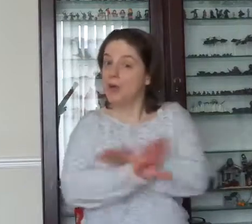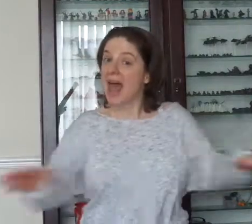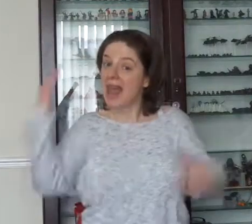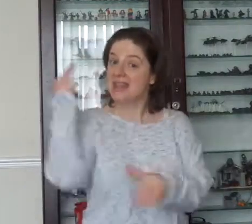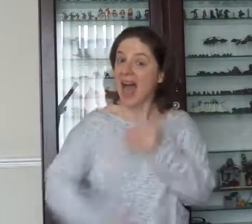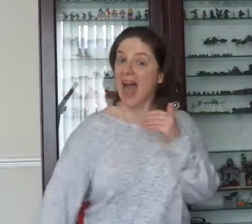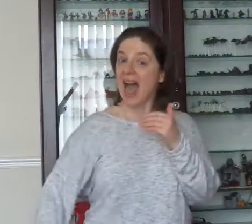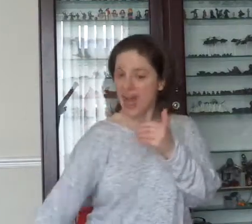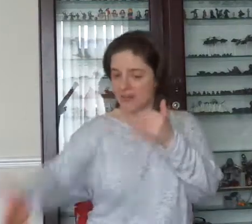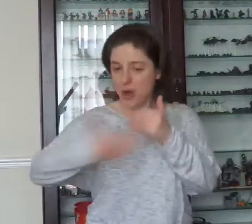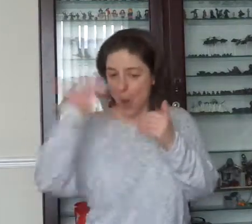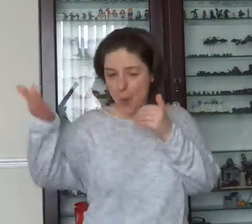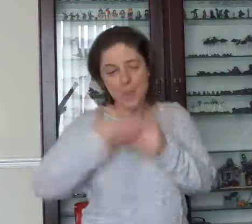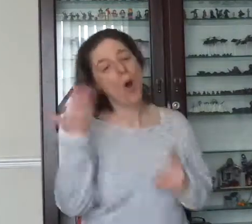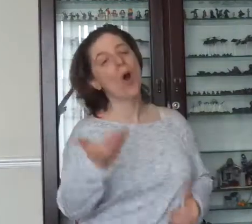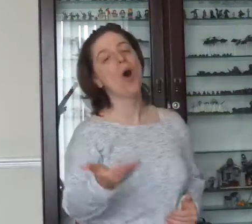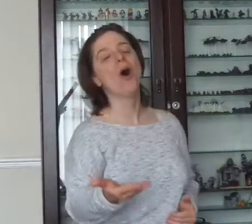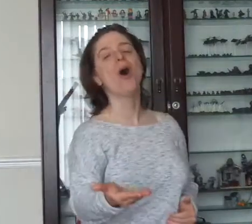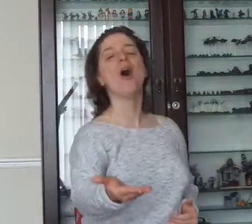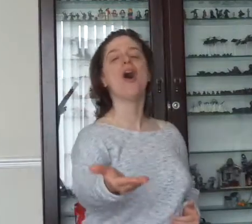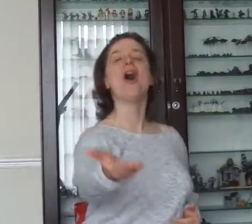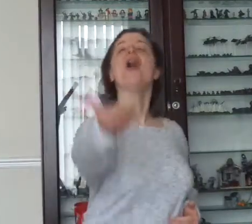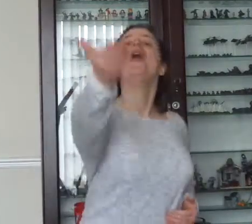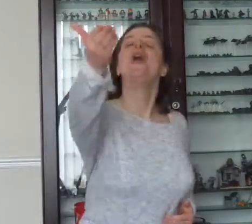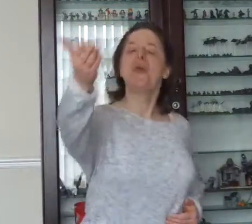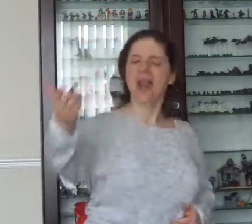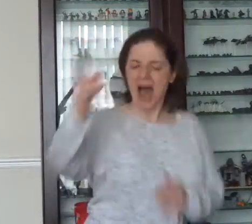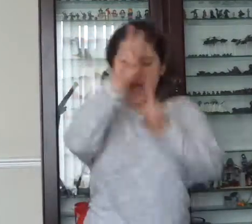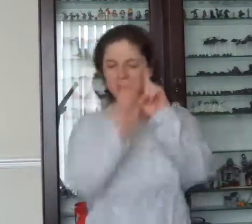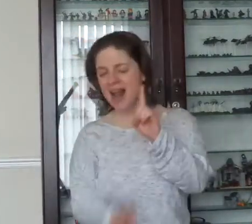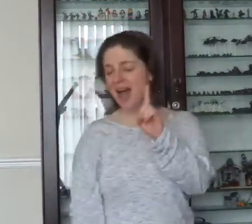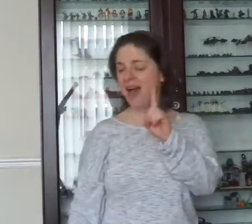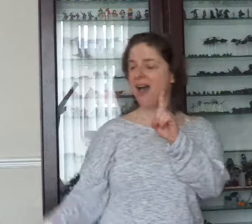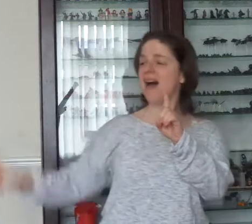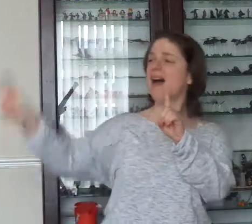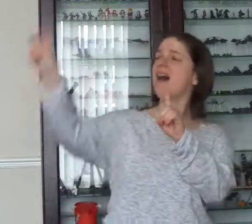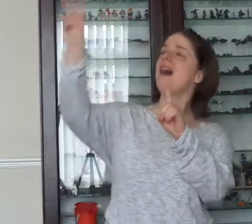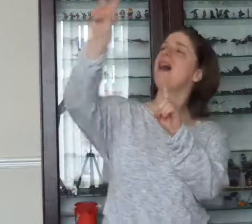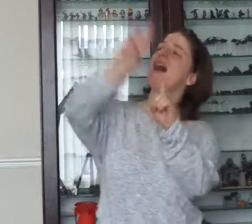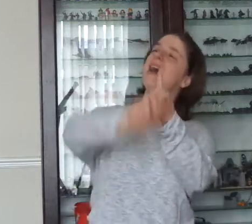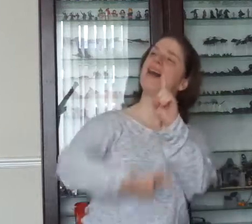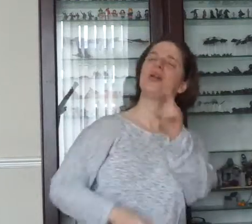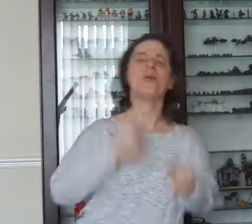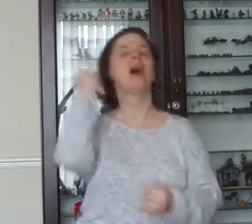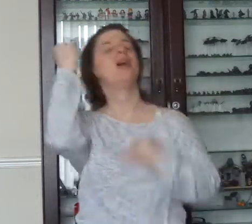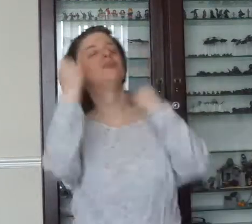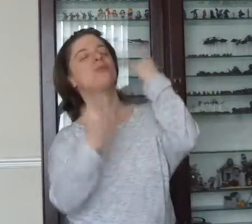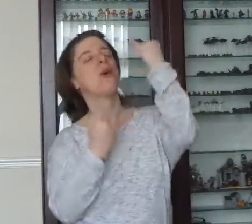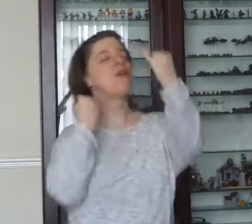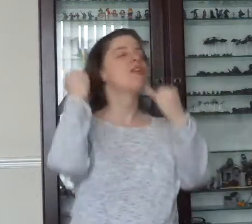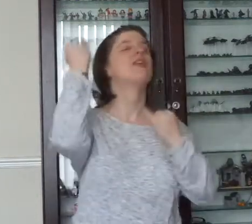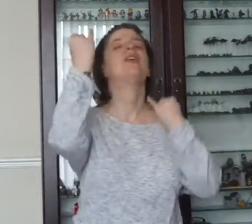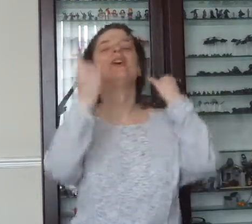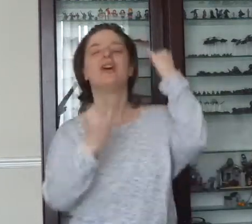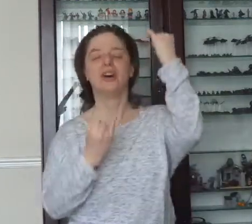more. When I play the wild rover